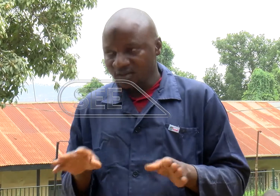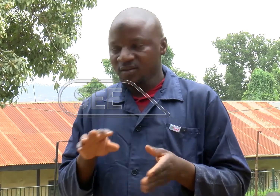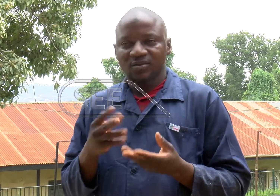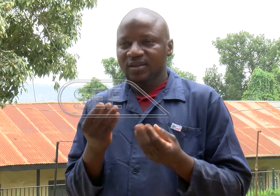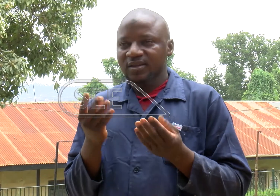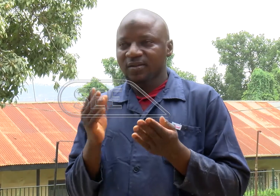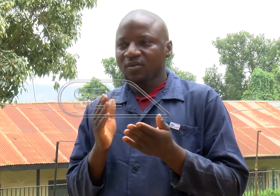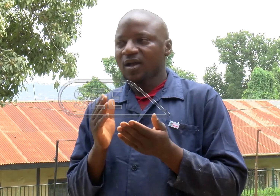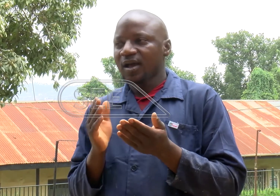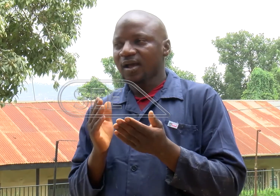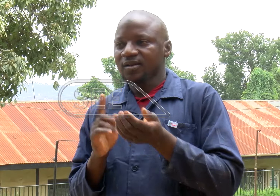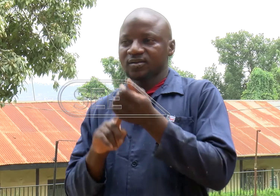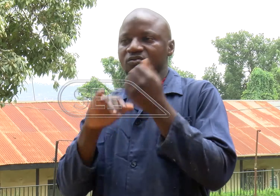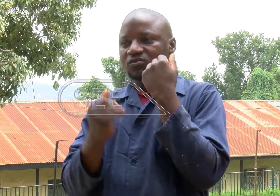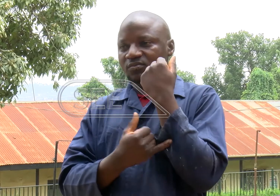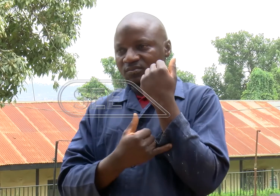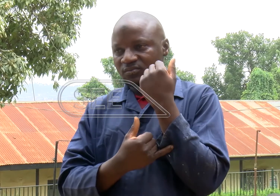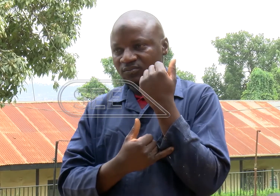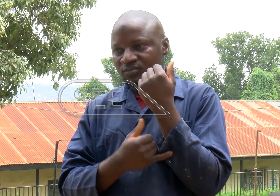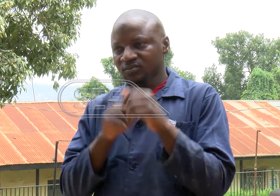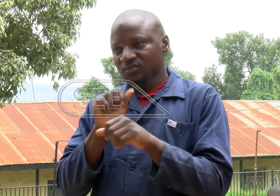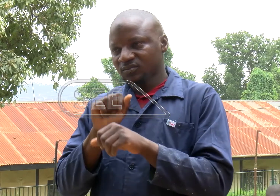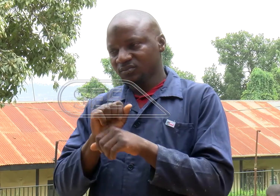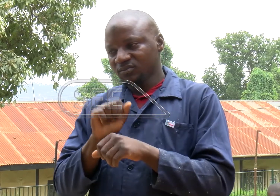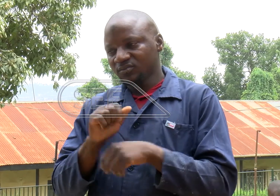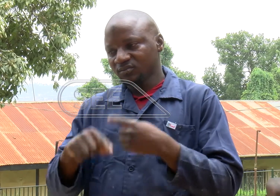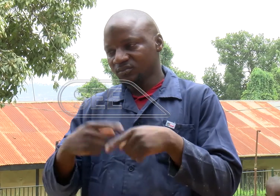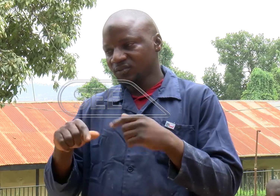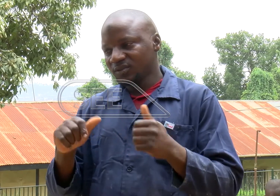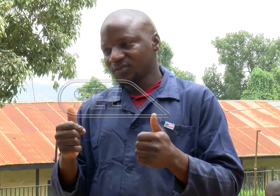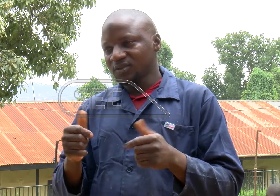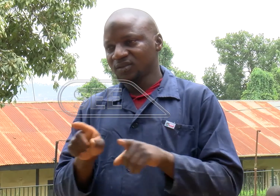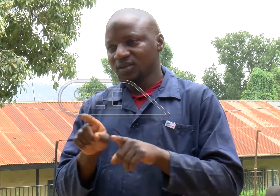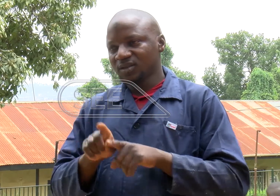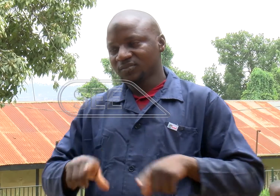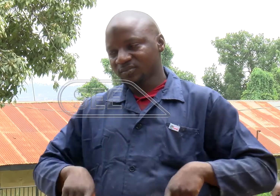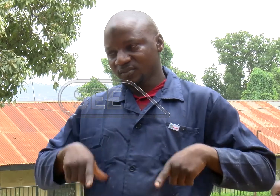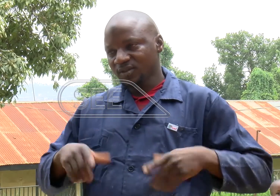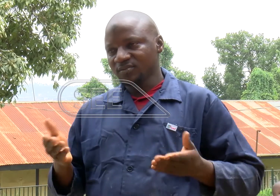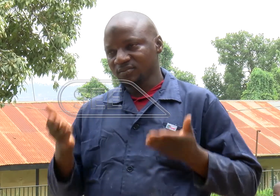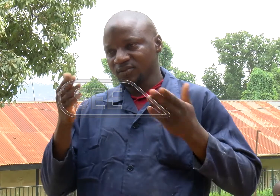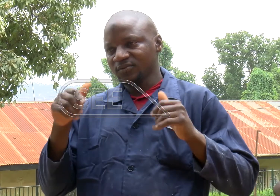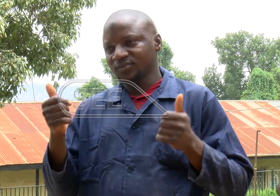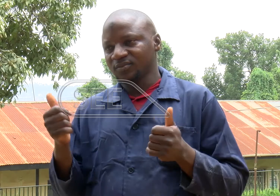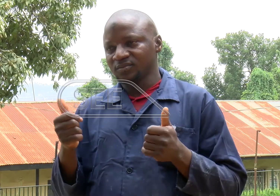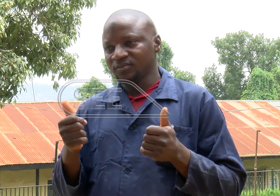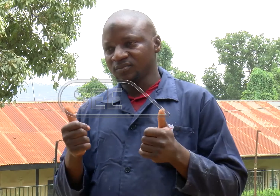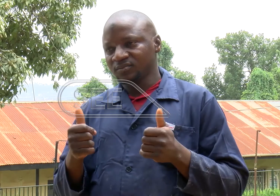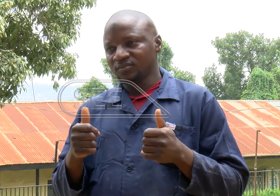But now I got a job and here I am working and I'm living a good